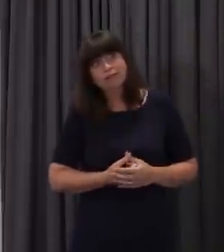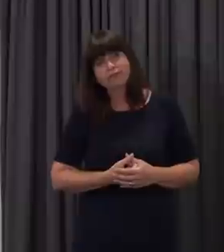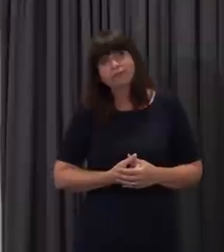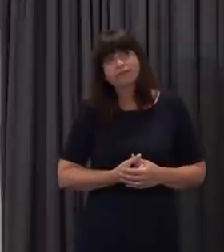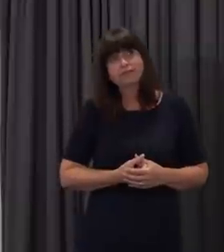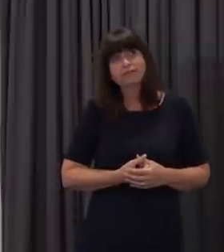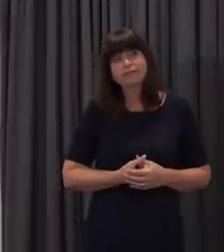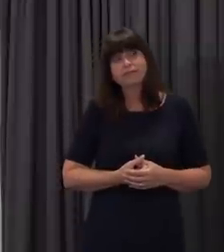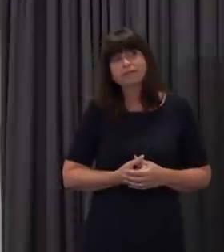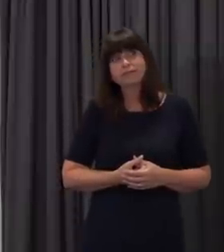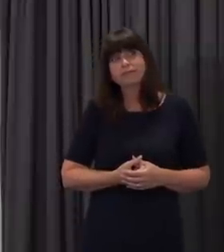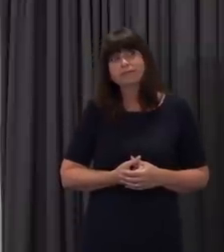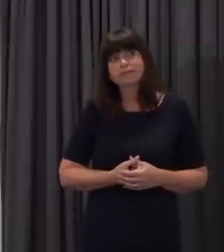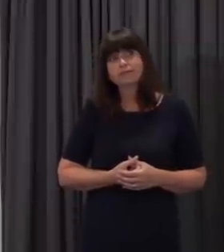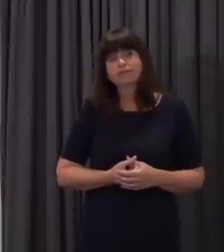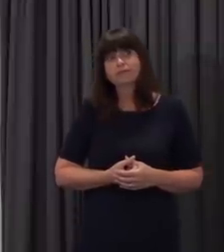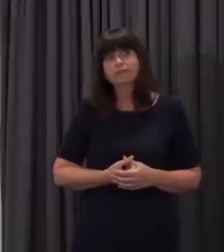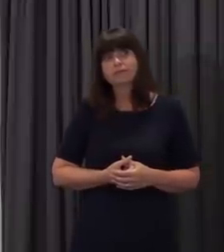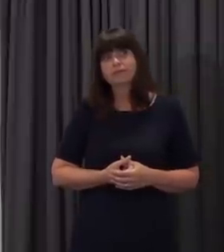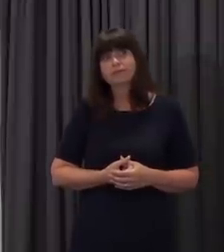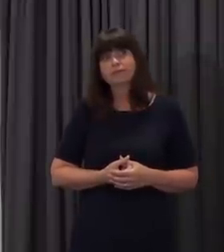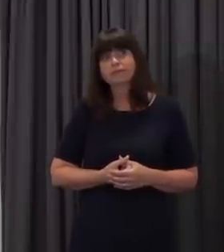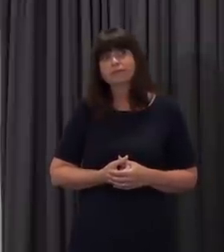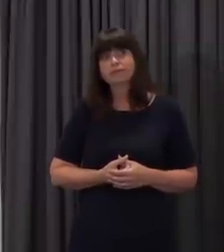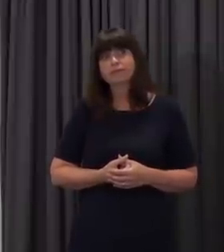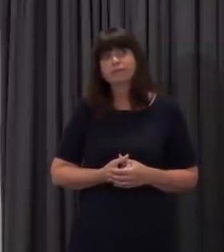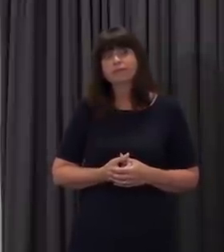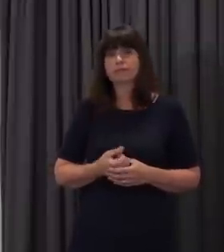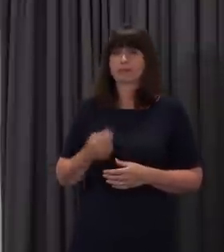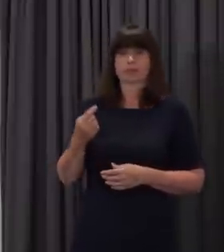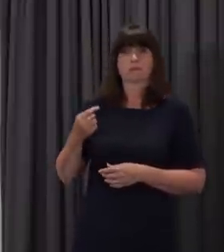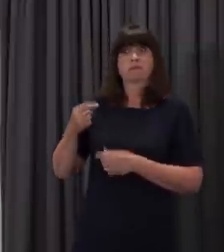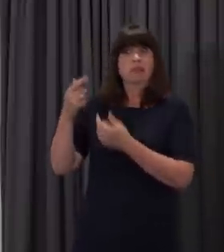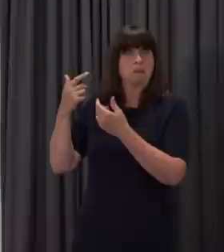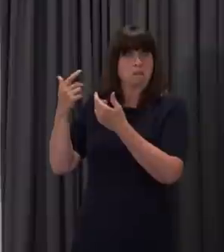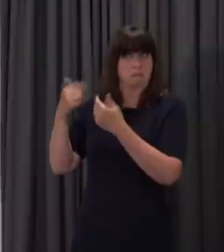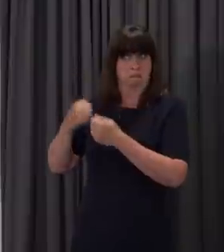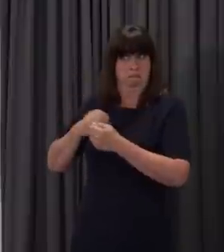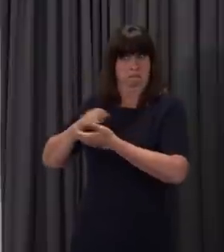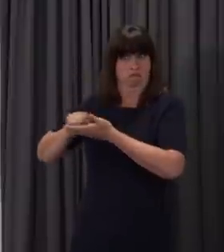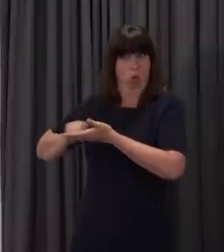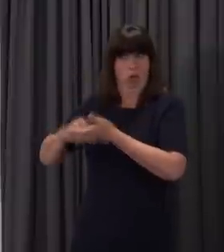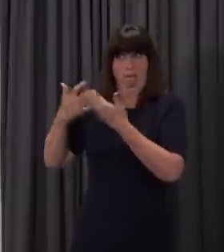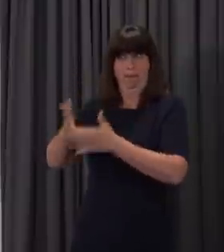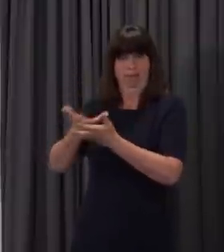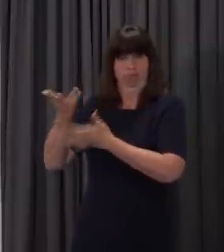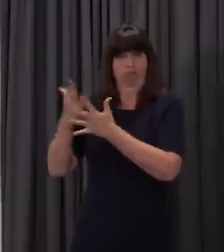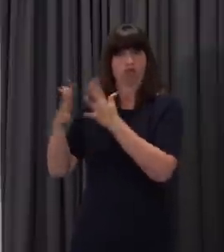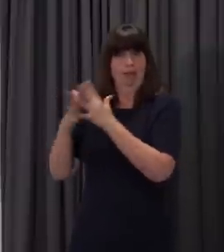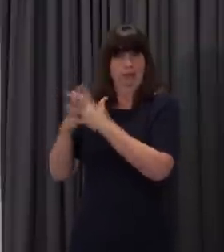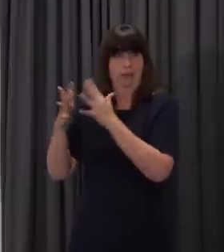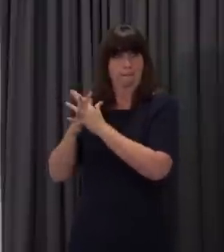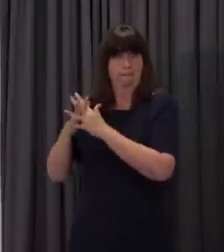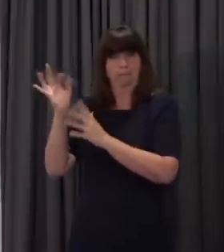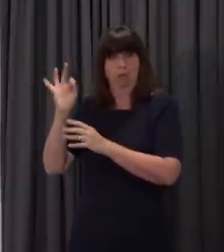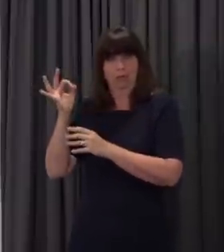So we've had one of our reporters speaking with Wrexham Council here as well in North Wales, who said that getting children to school in